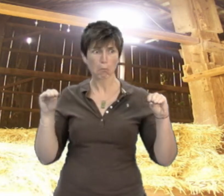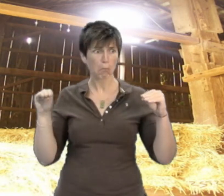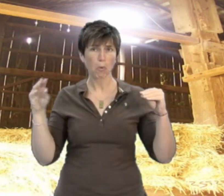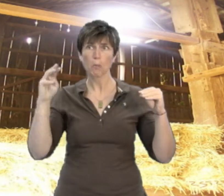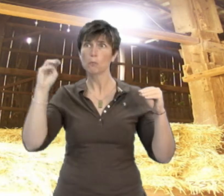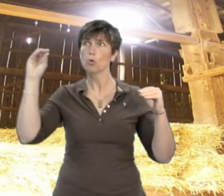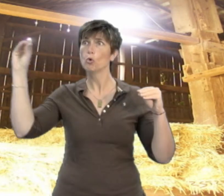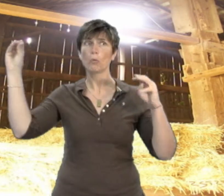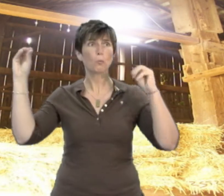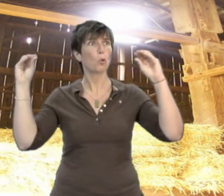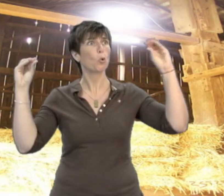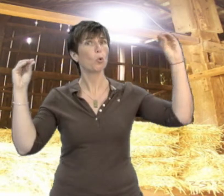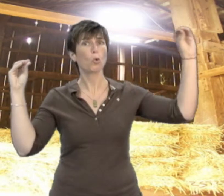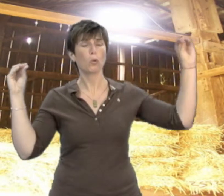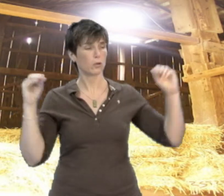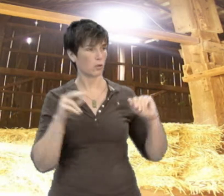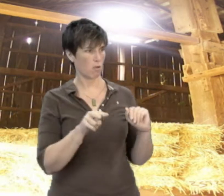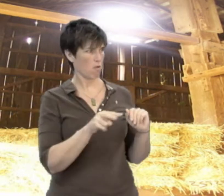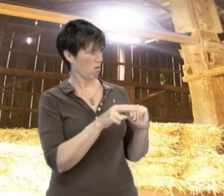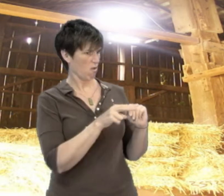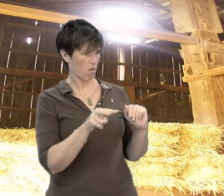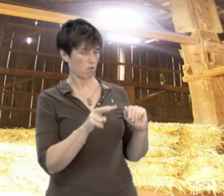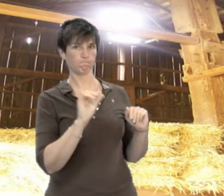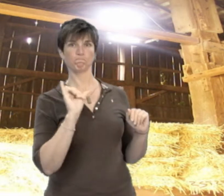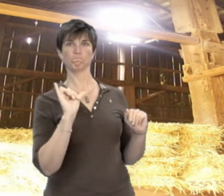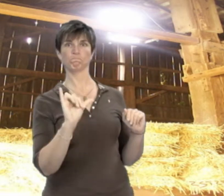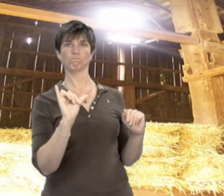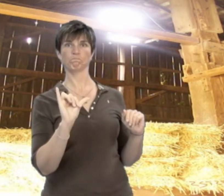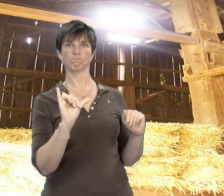went out and found a stick